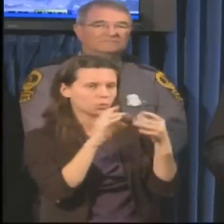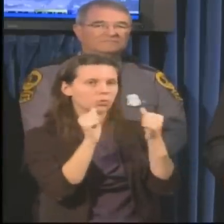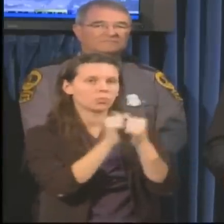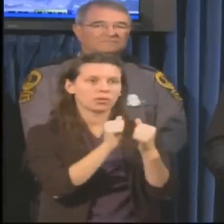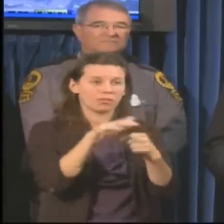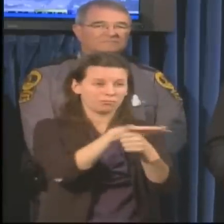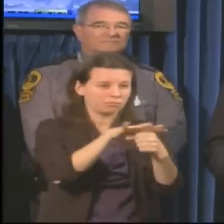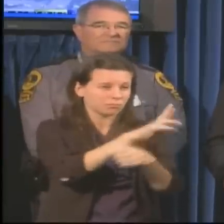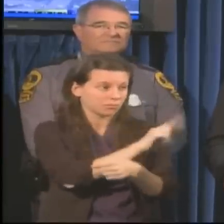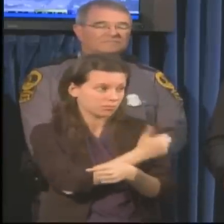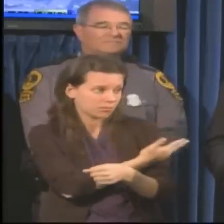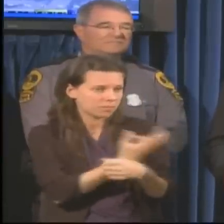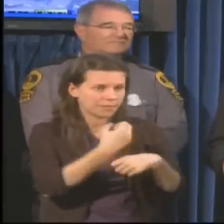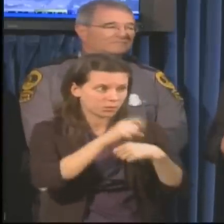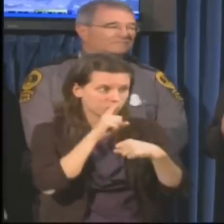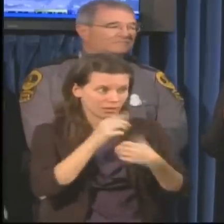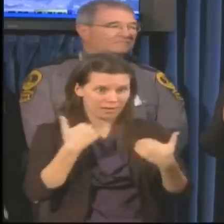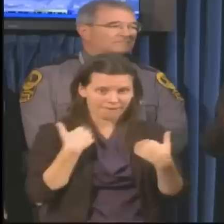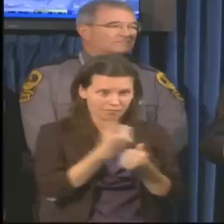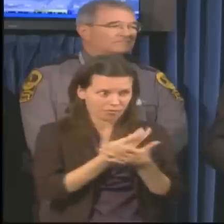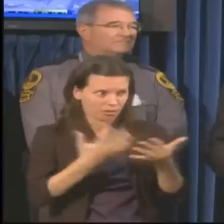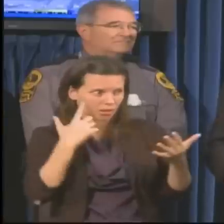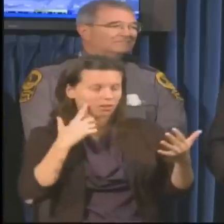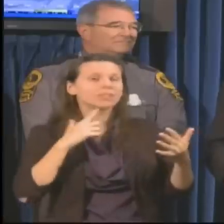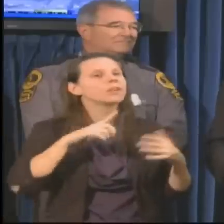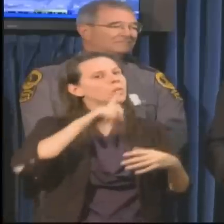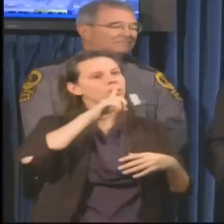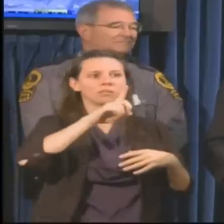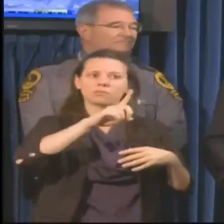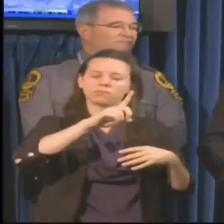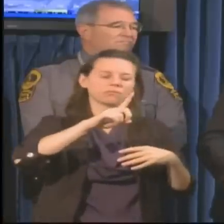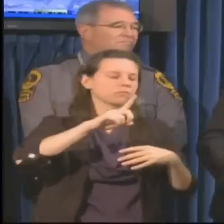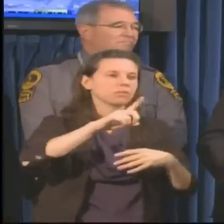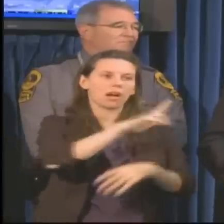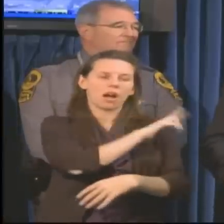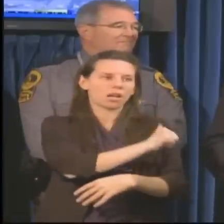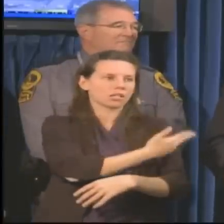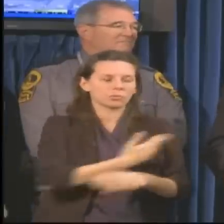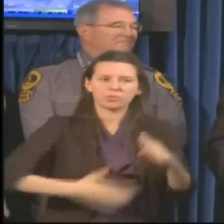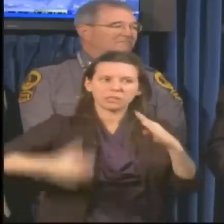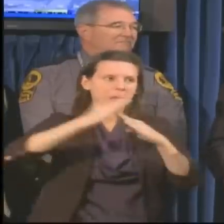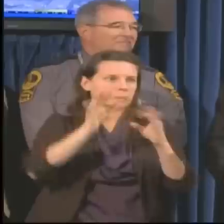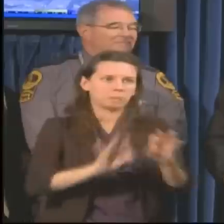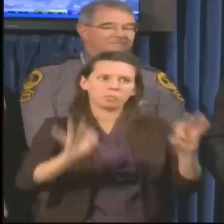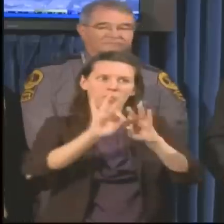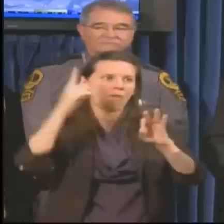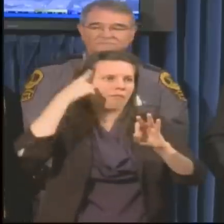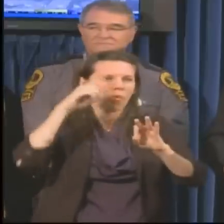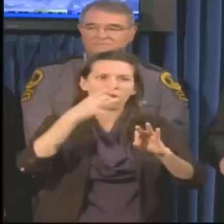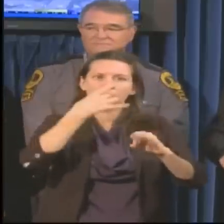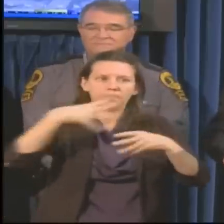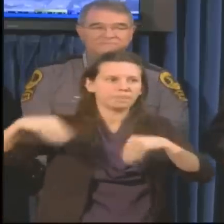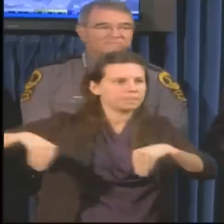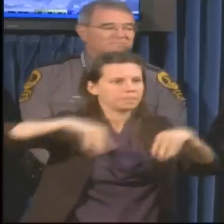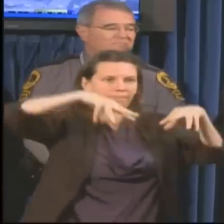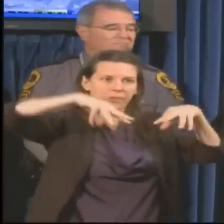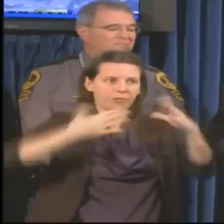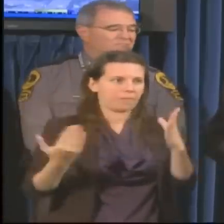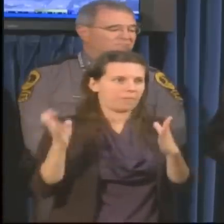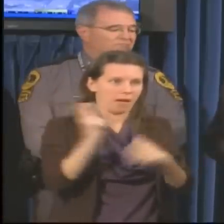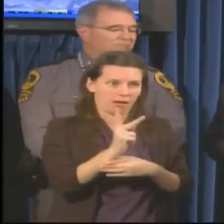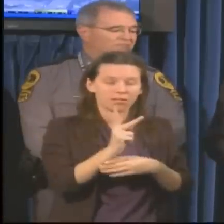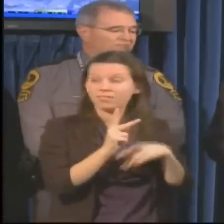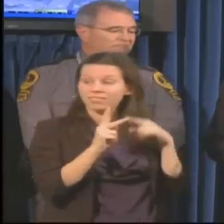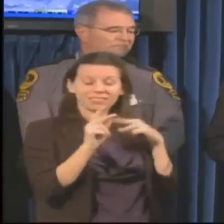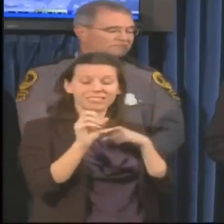about any of their needs. They are at the very top of the list for restoration of power. Secretary Hazel, who is here with me, has been in regular contact